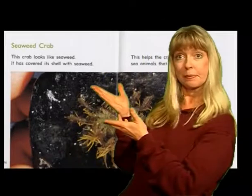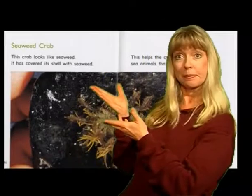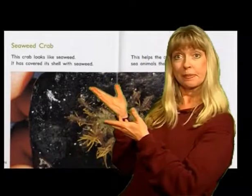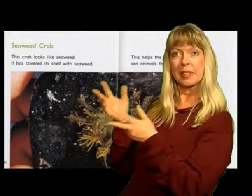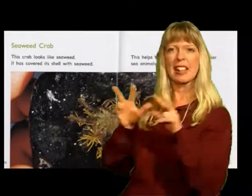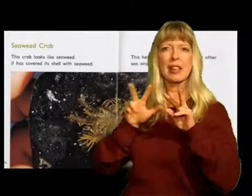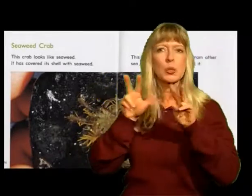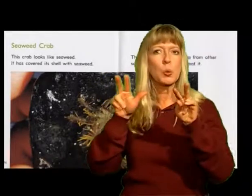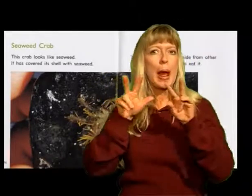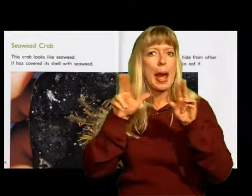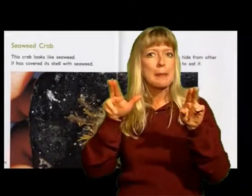Seaweed crab